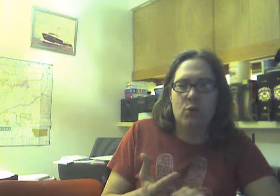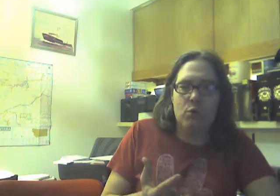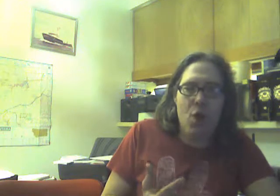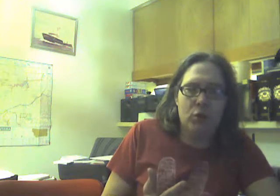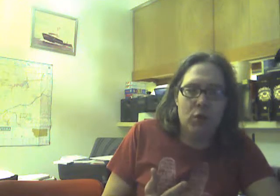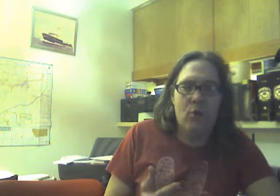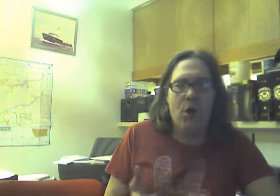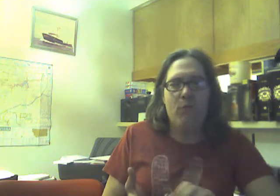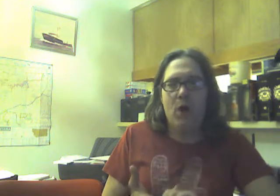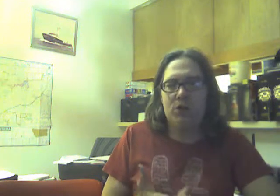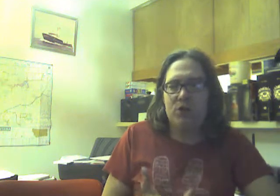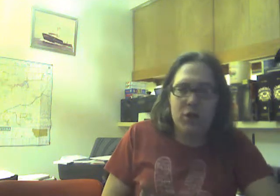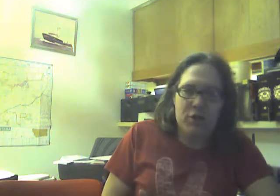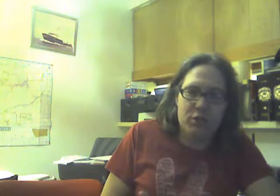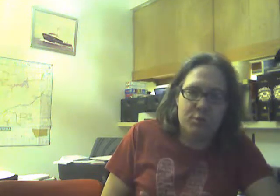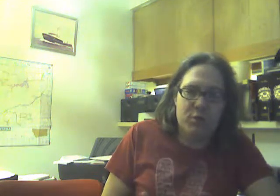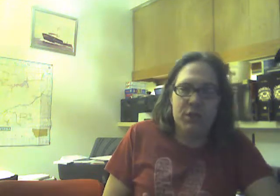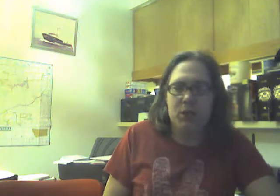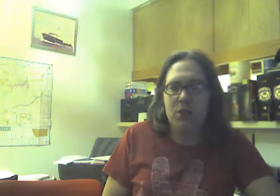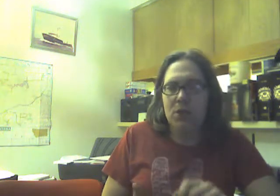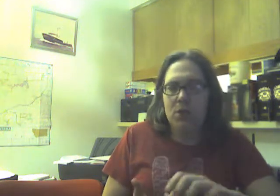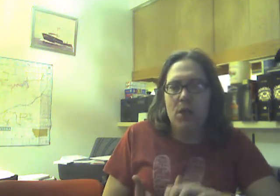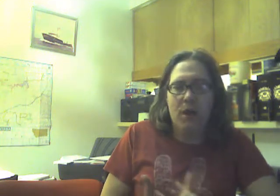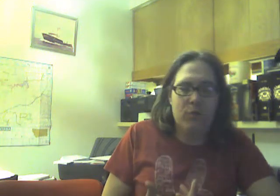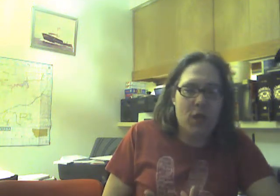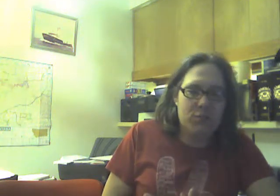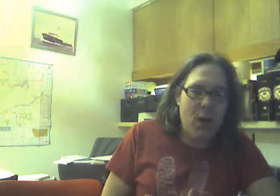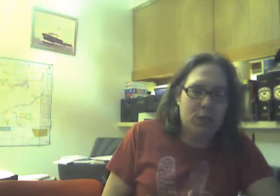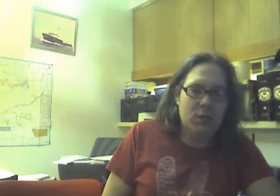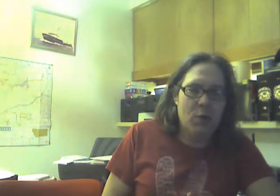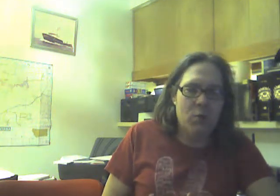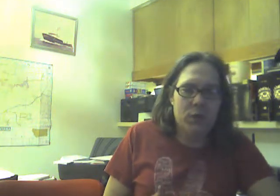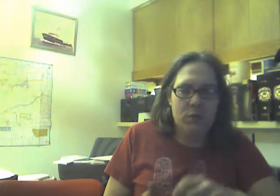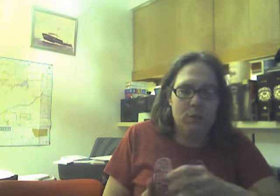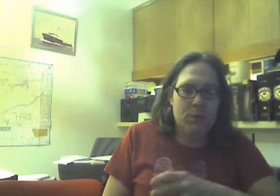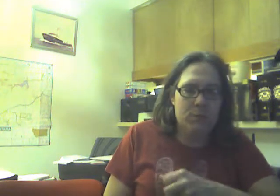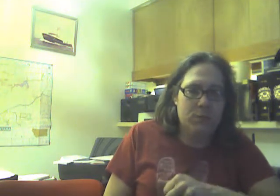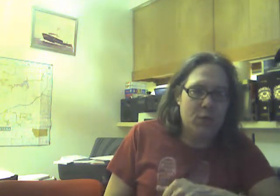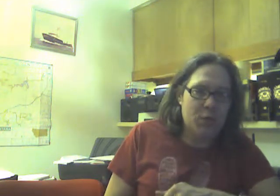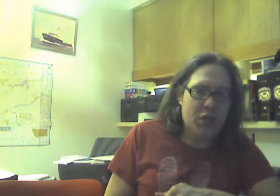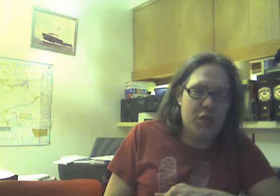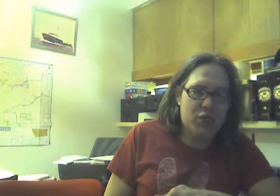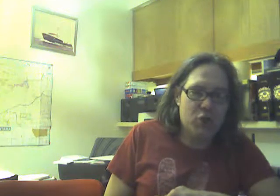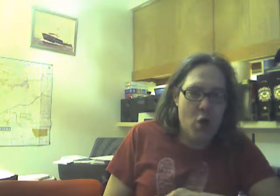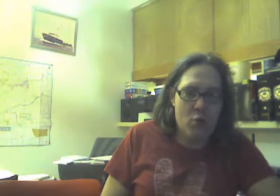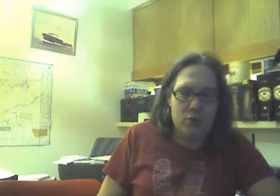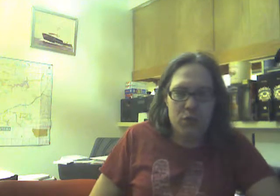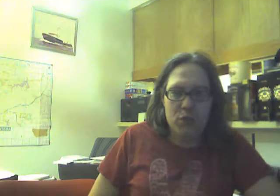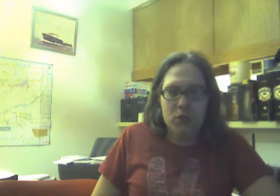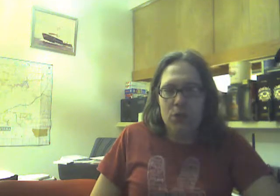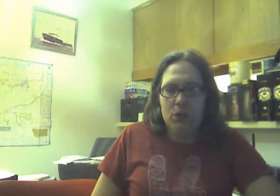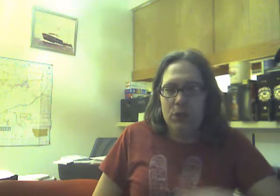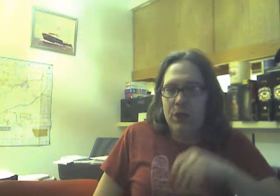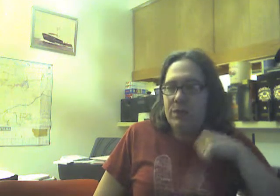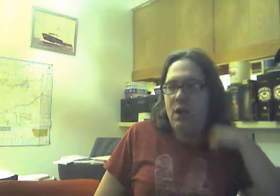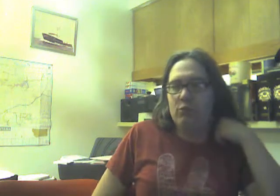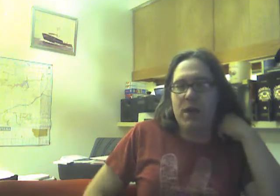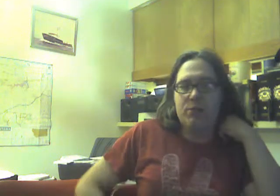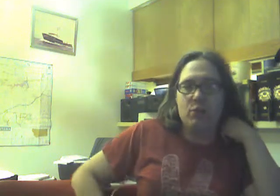Geraldo, I've watched Jerry Springer, I've watched Montel Williams, uh, Jenny Jones, uh, that Rachel